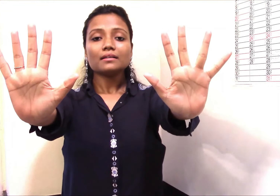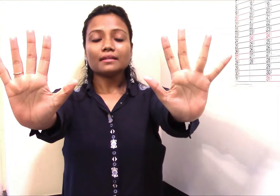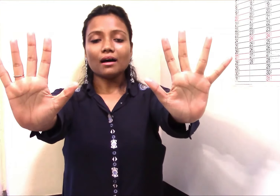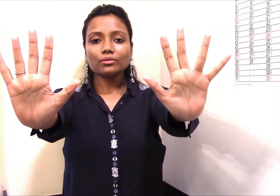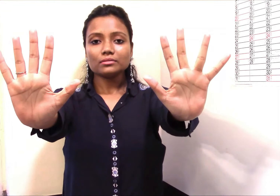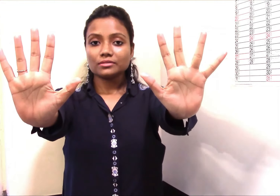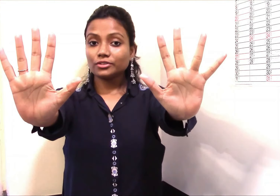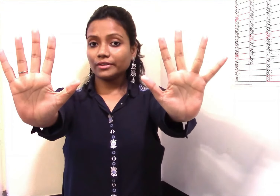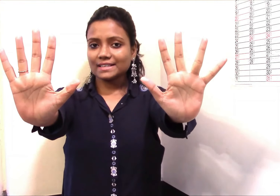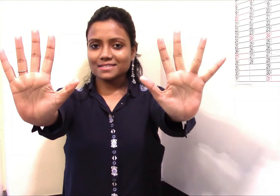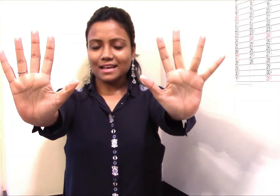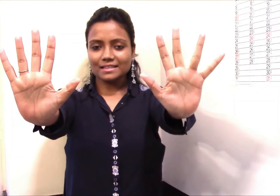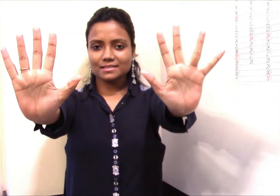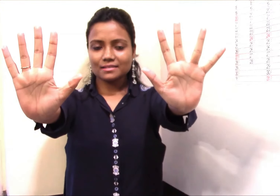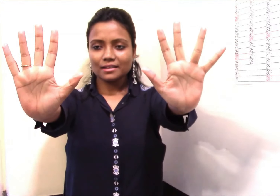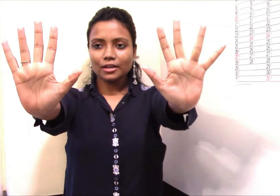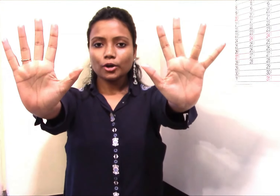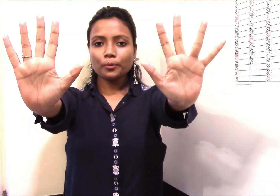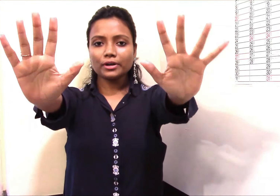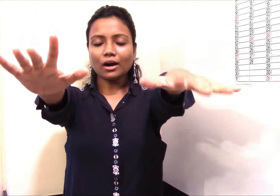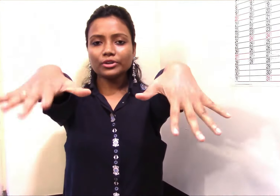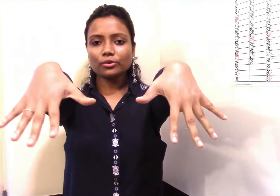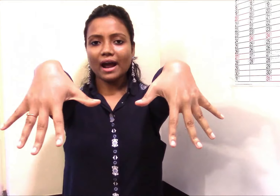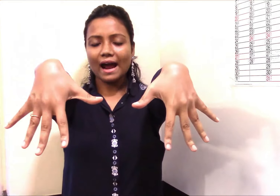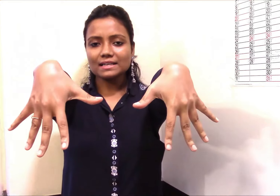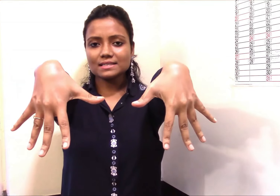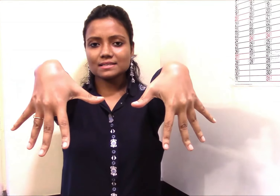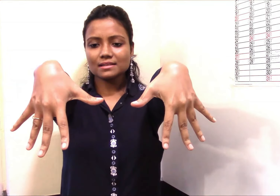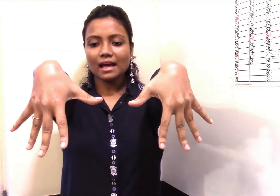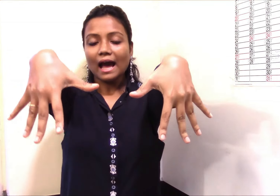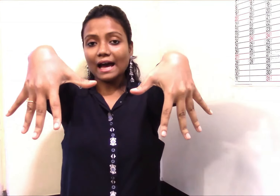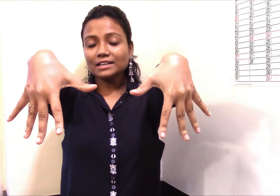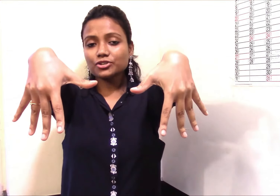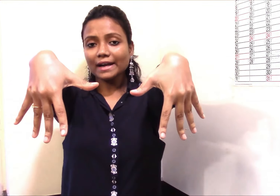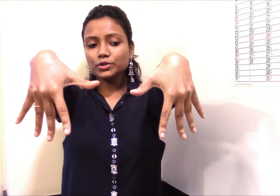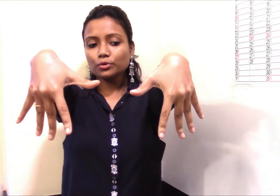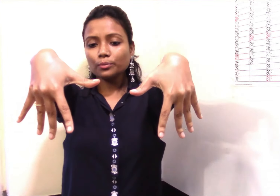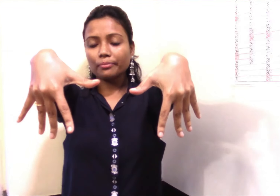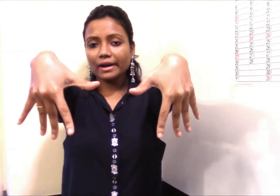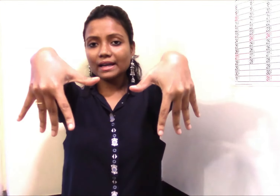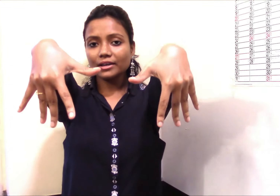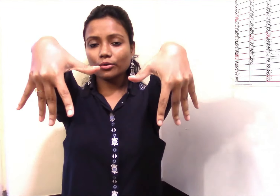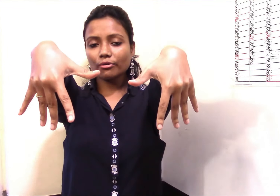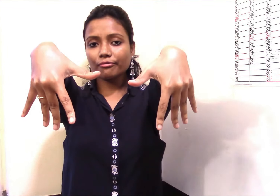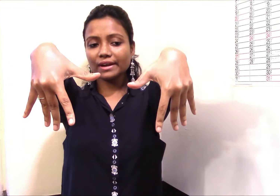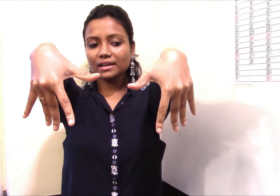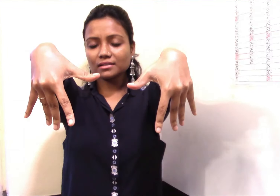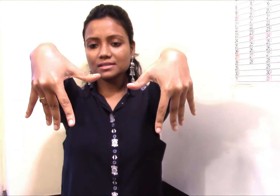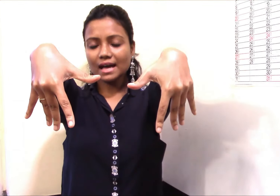Now third exercise. Put down your hands and try to bring your fingers